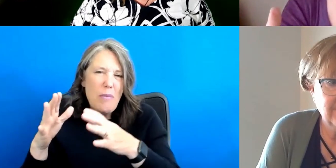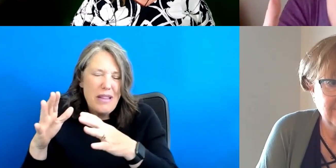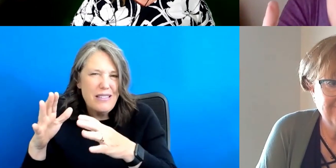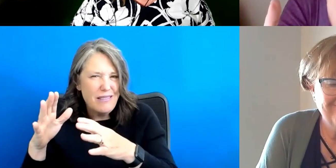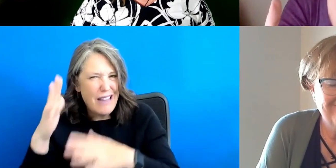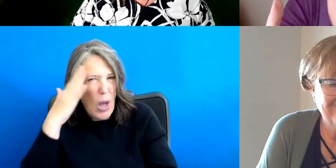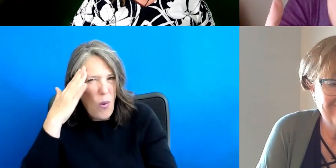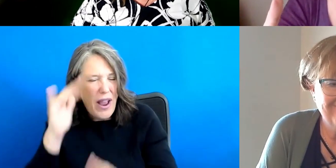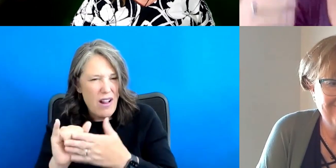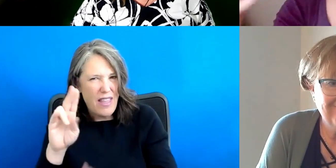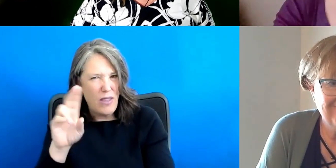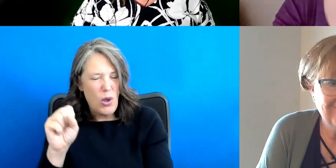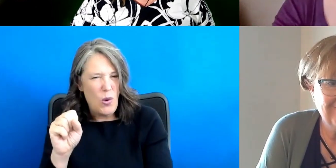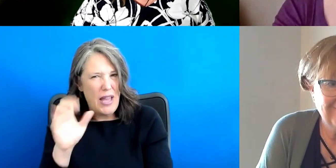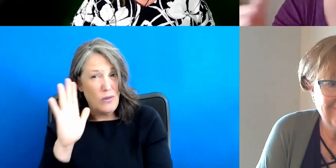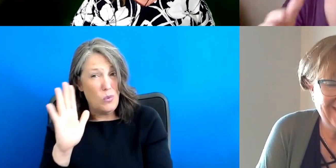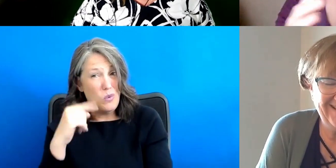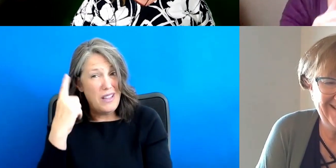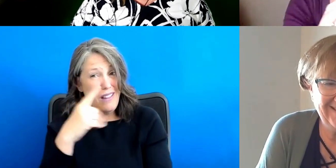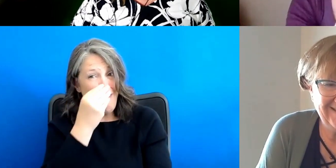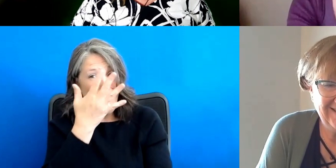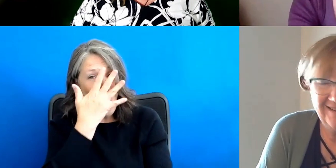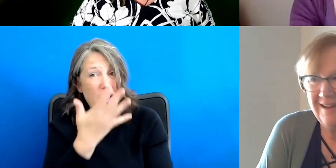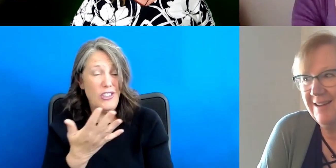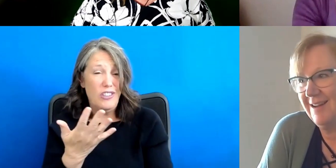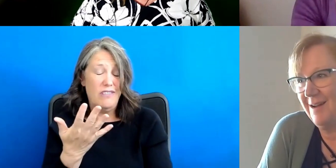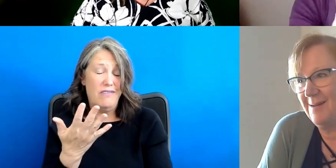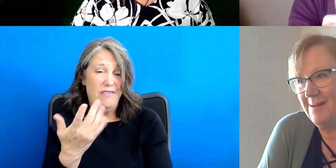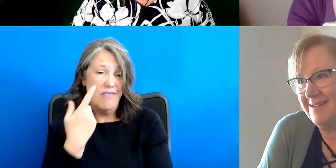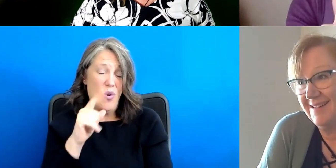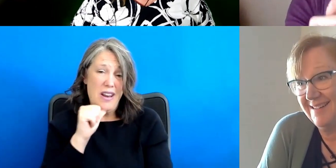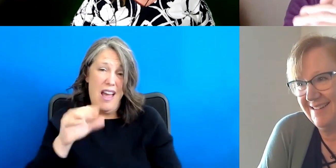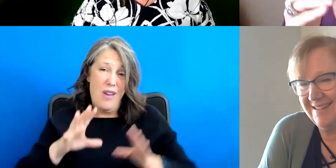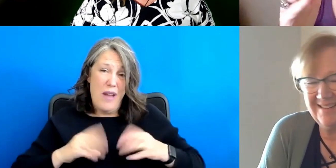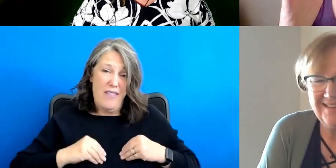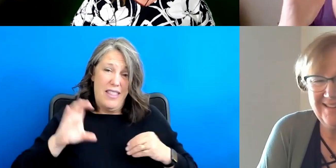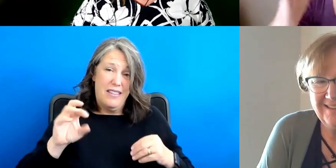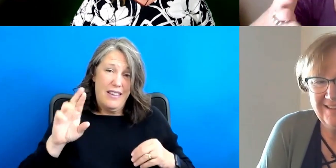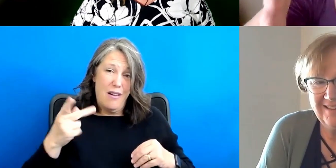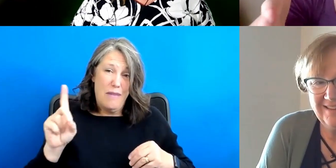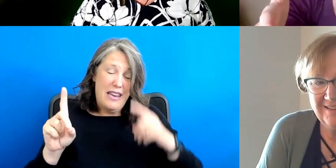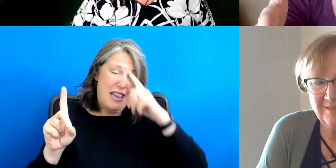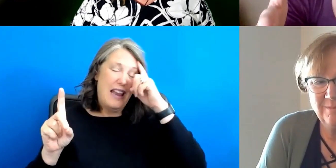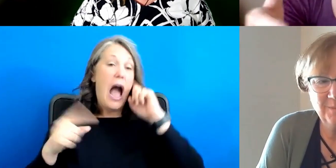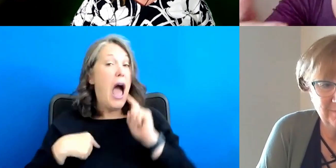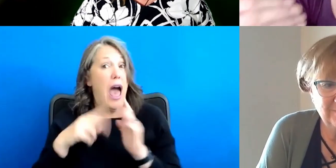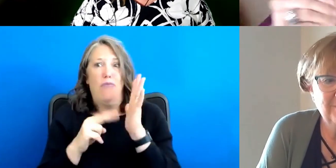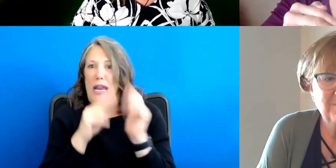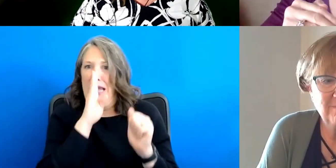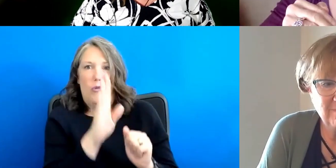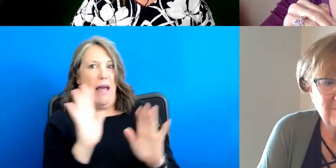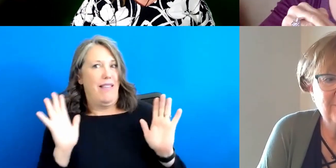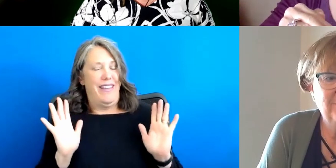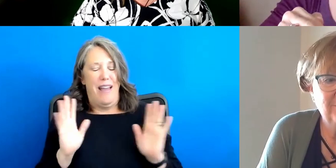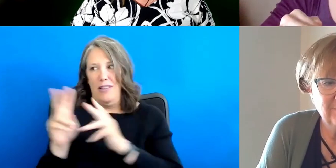the U S is going to look foolish for not ratifying this ratifying the CRPD. And I'm, just reading it directly, but I wondered